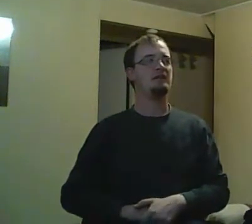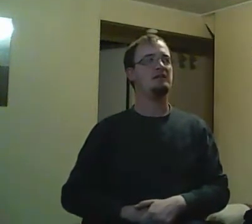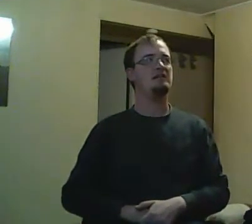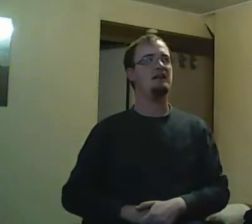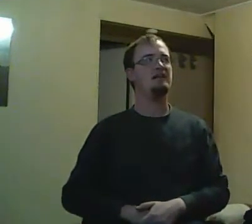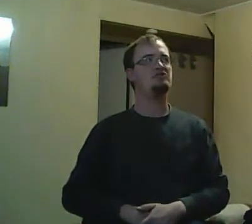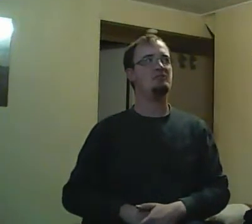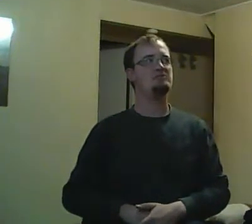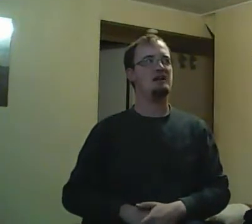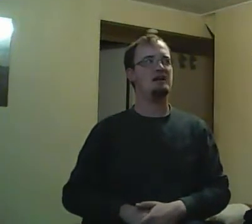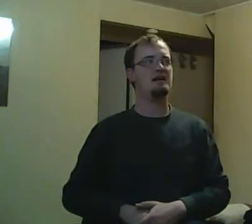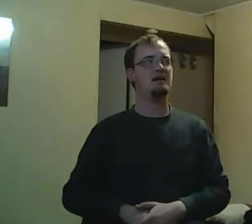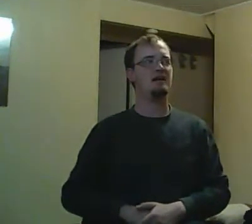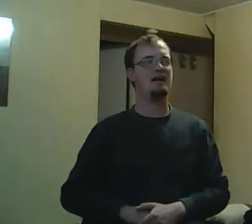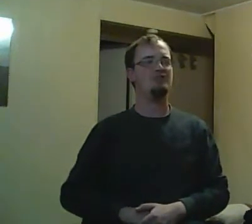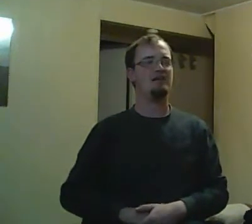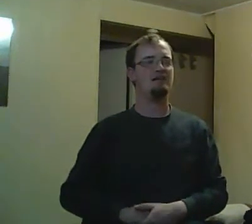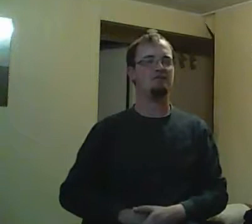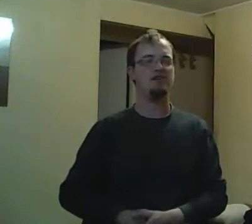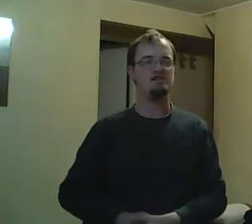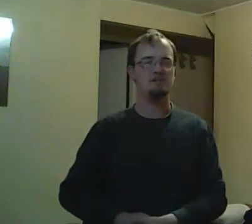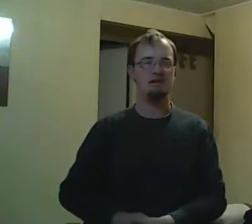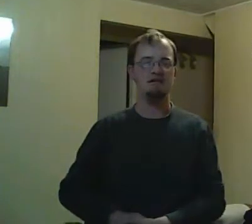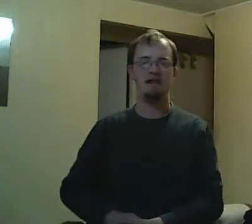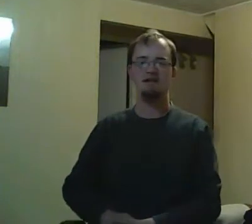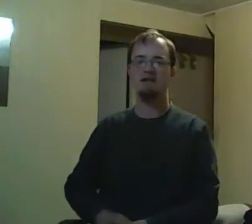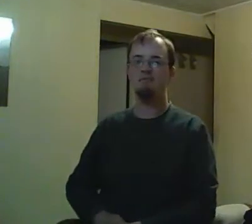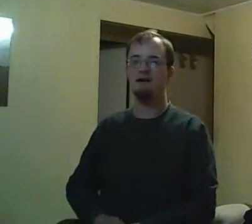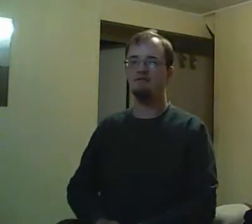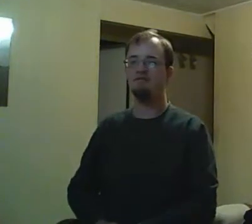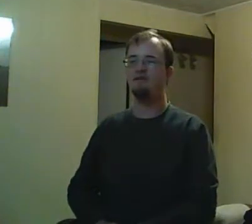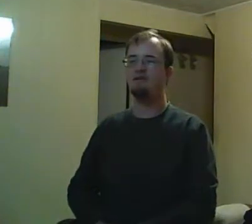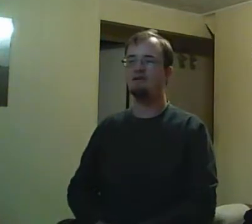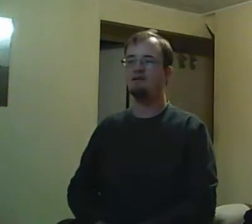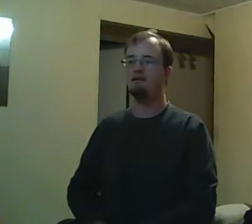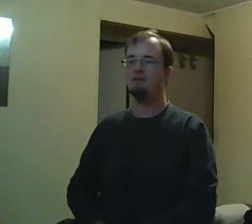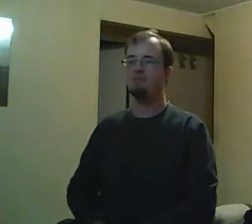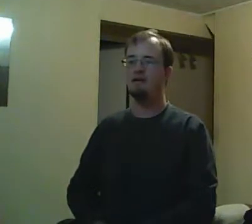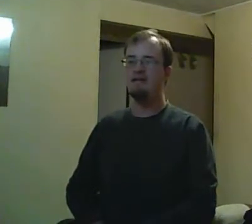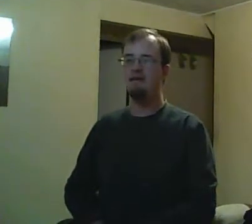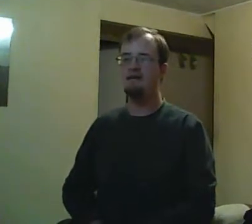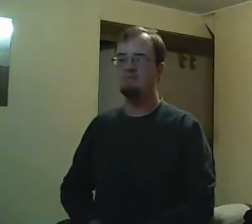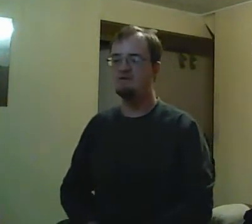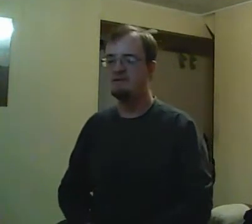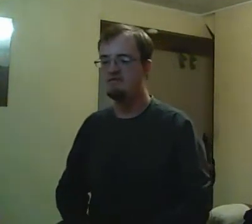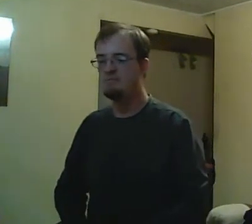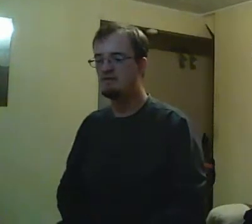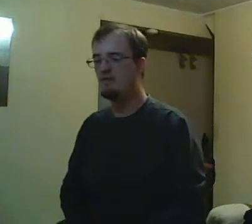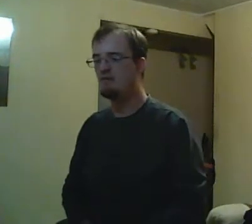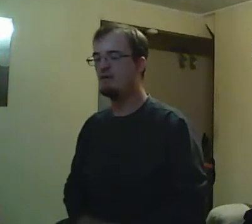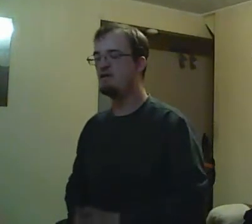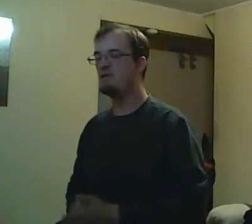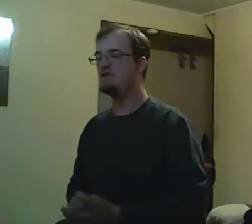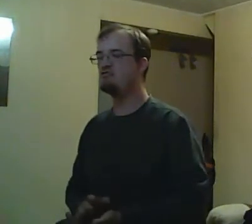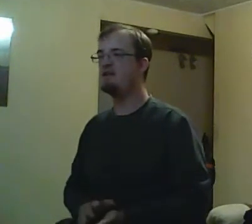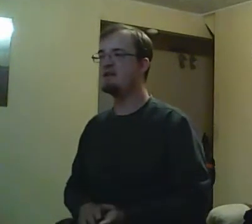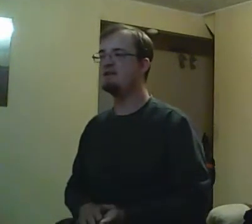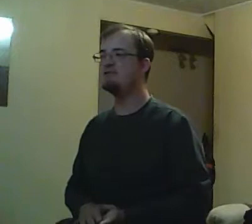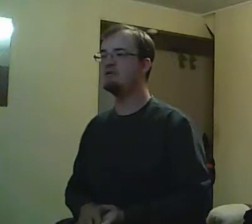led through seasons five and six, in a sense. The bad news is, it also got me to analyze it and thinking, but